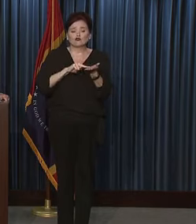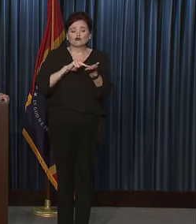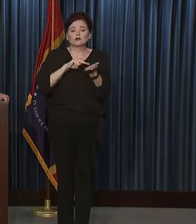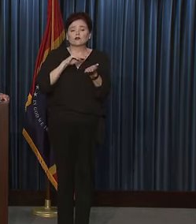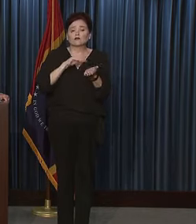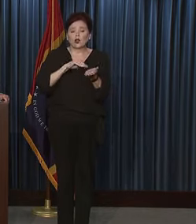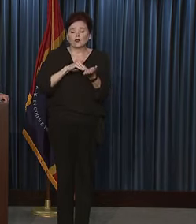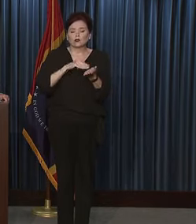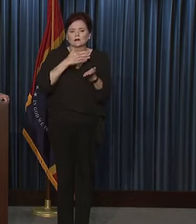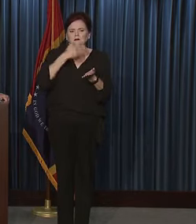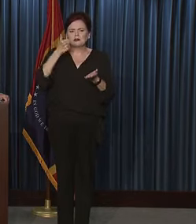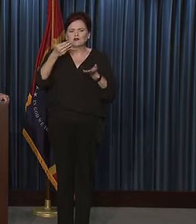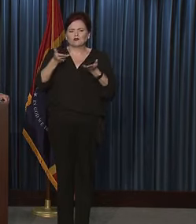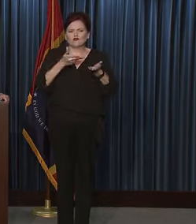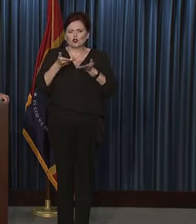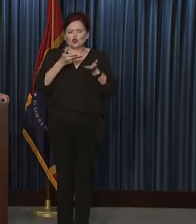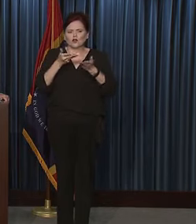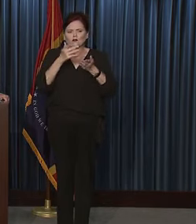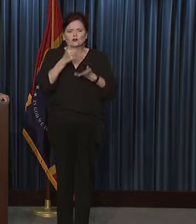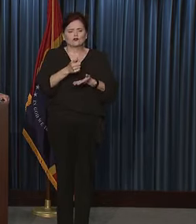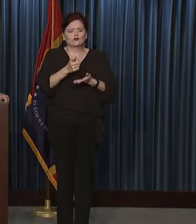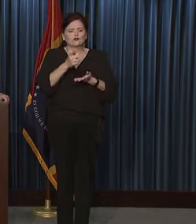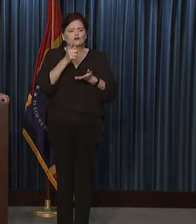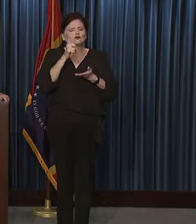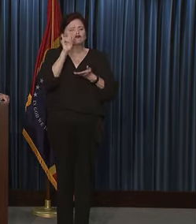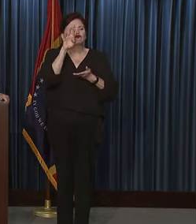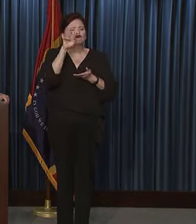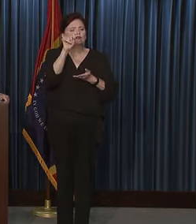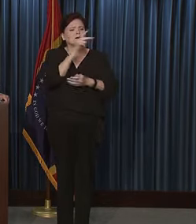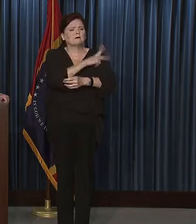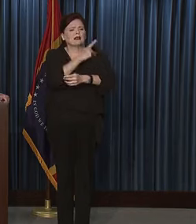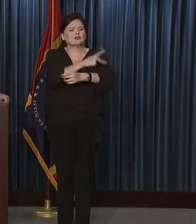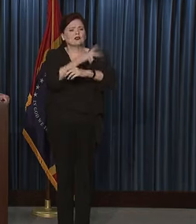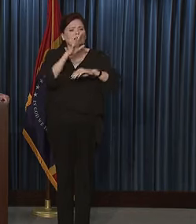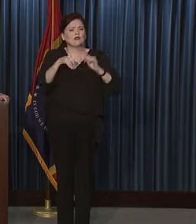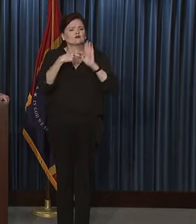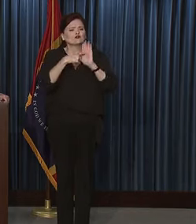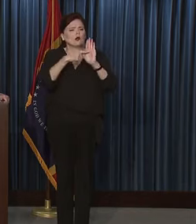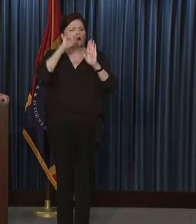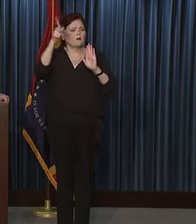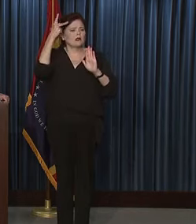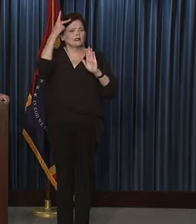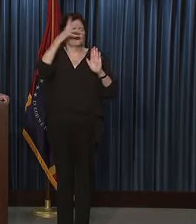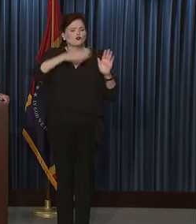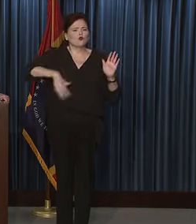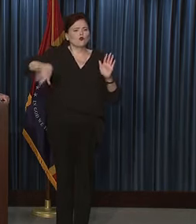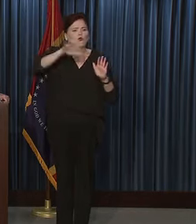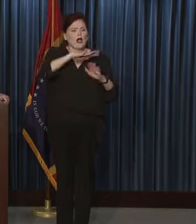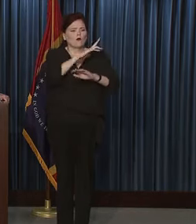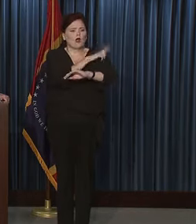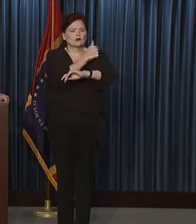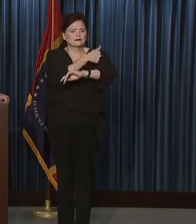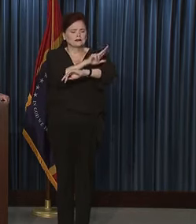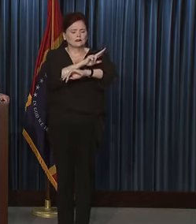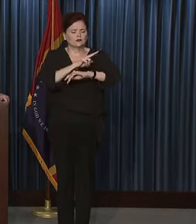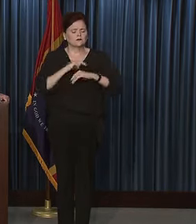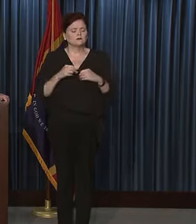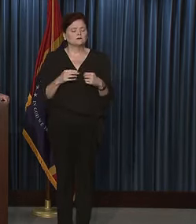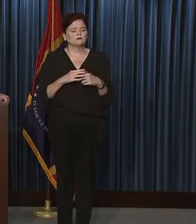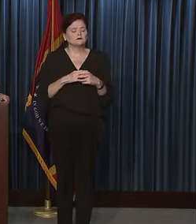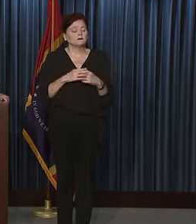doctors are better served treating patients than they are showing politicians around their facility.